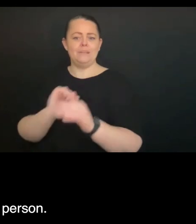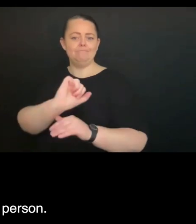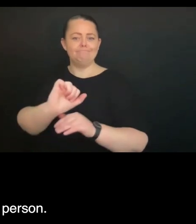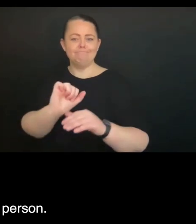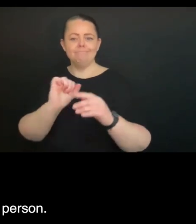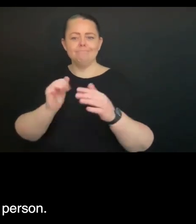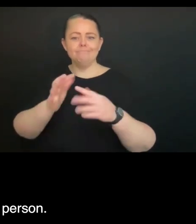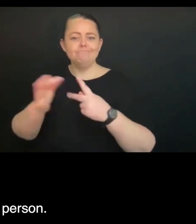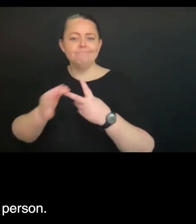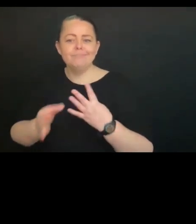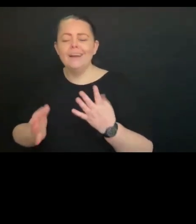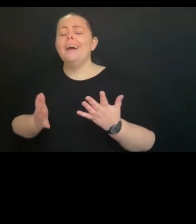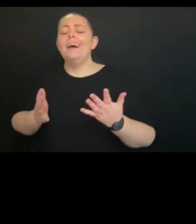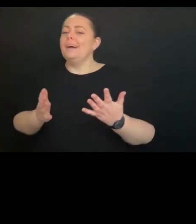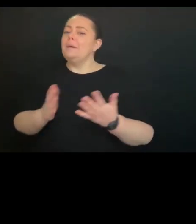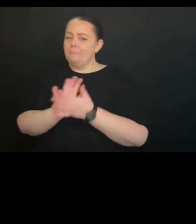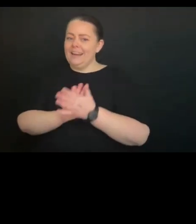applicable to a particular person.